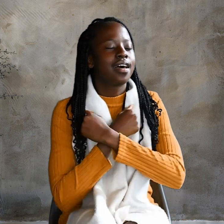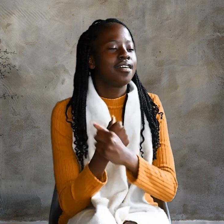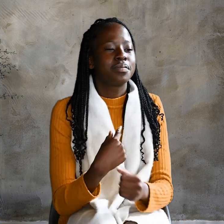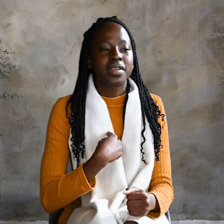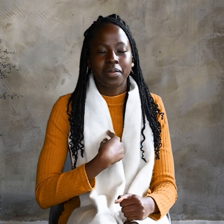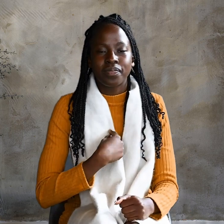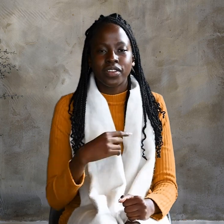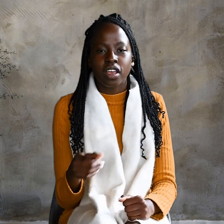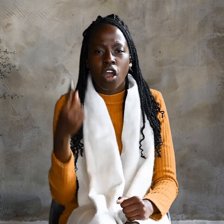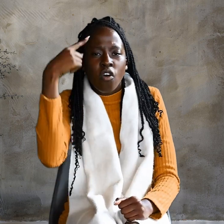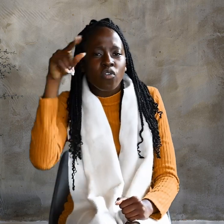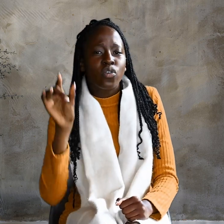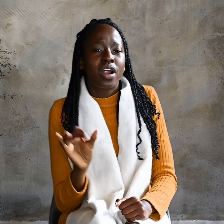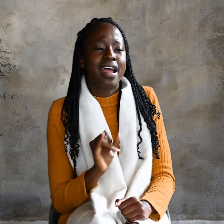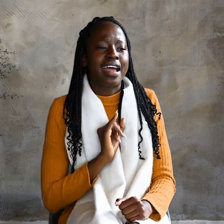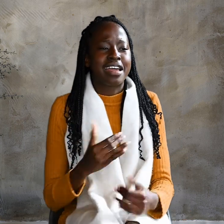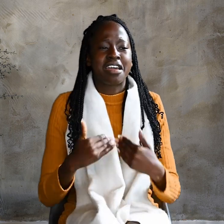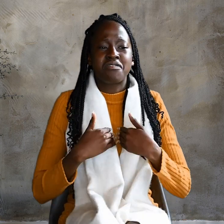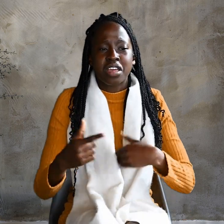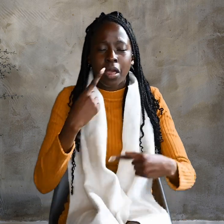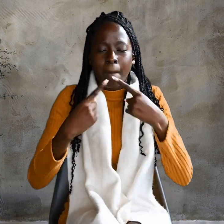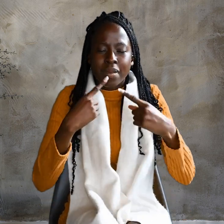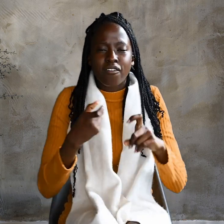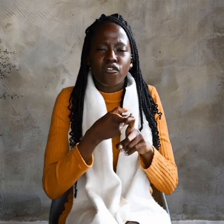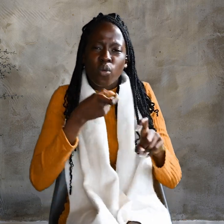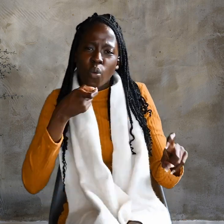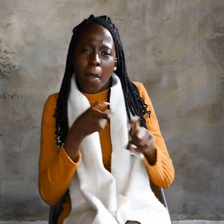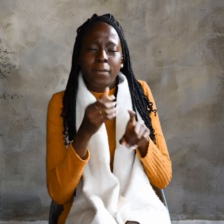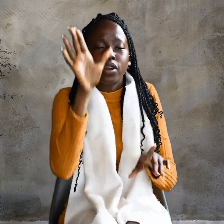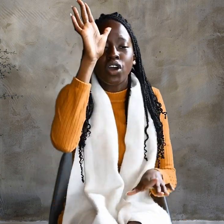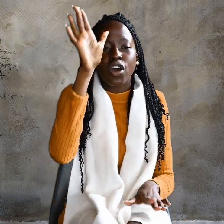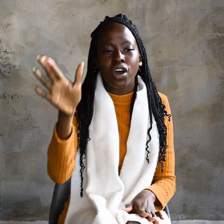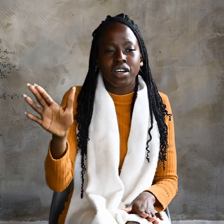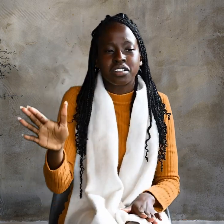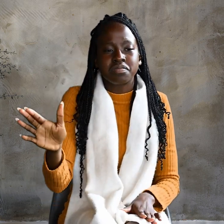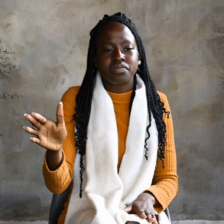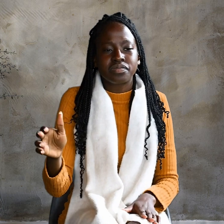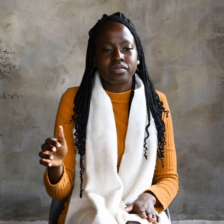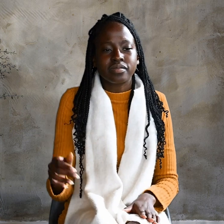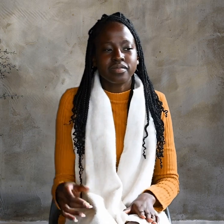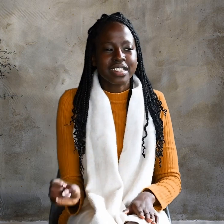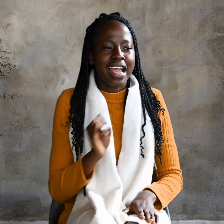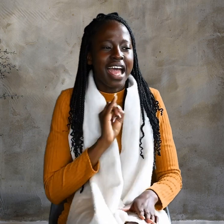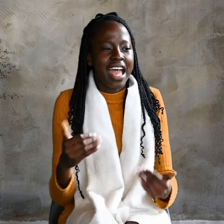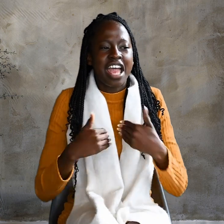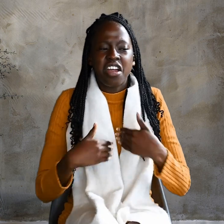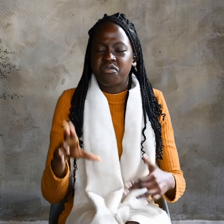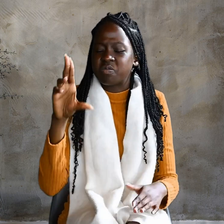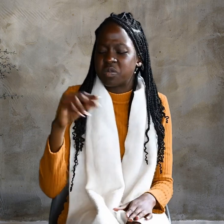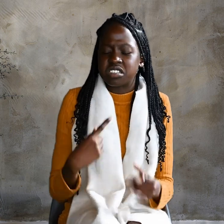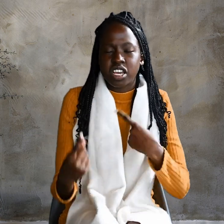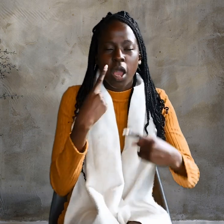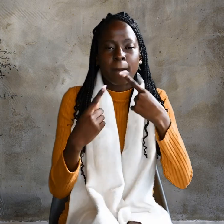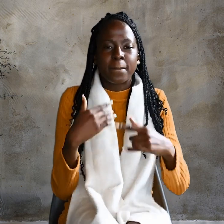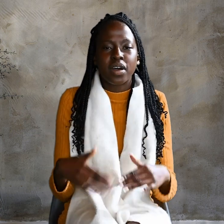love me, For I have come here from God. I have not come on my own.